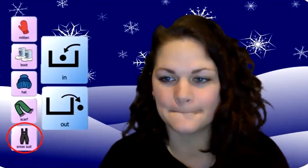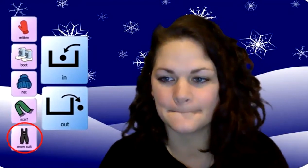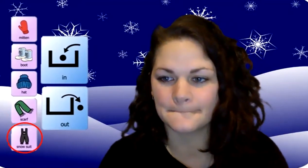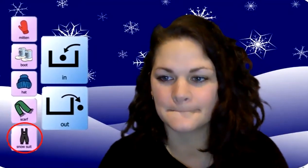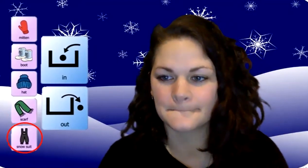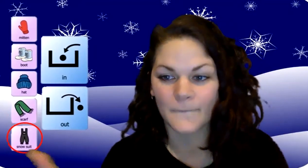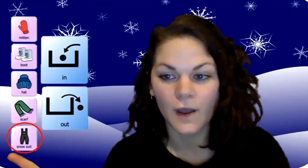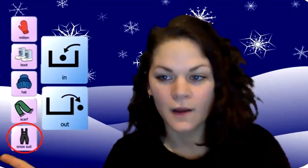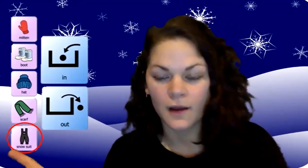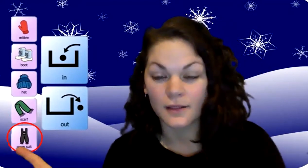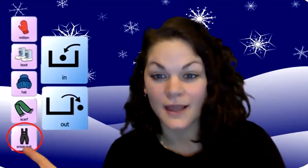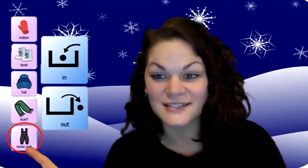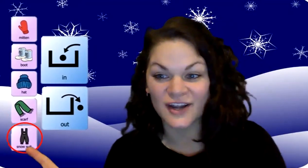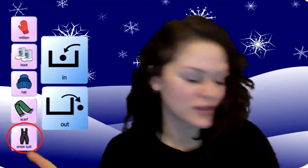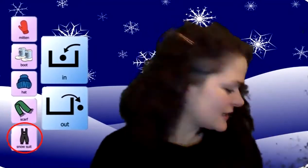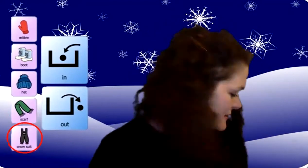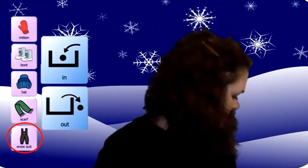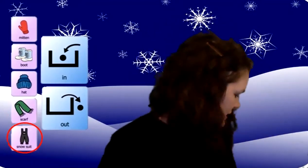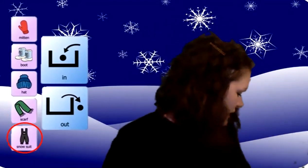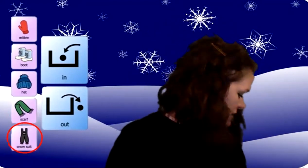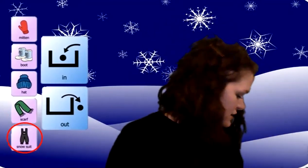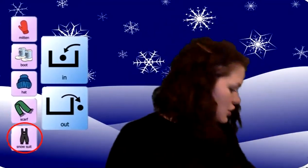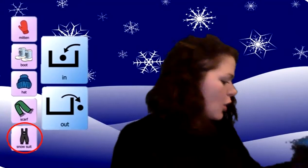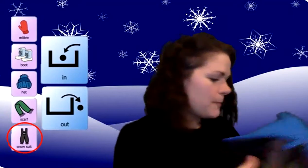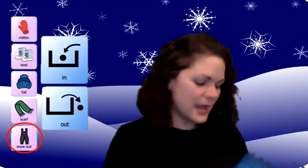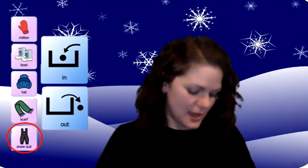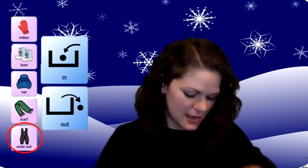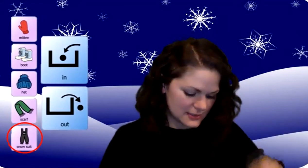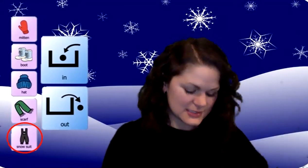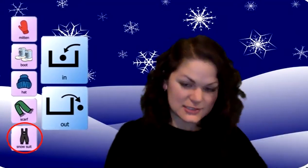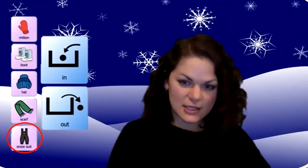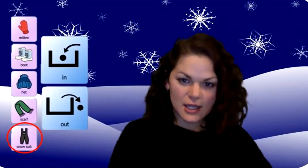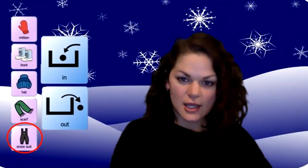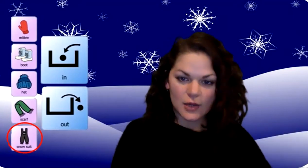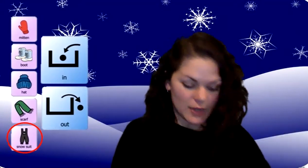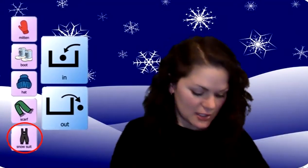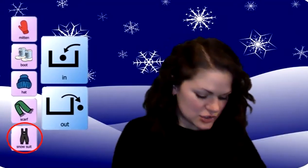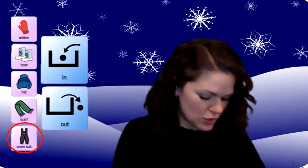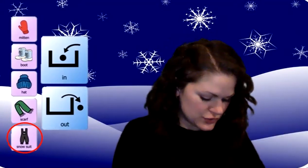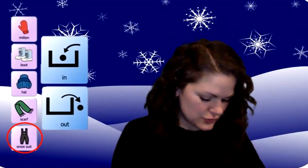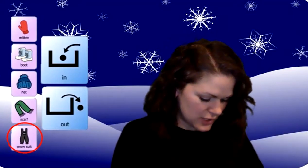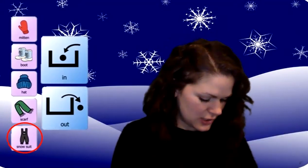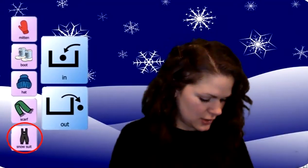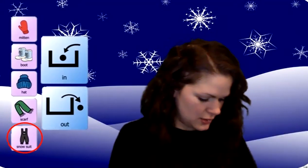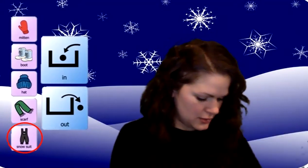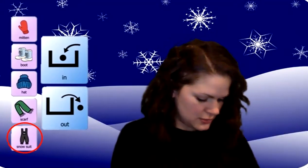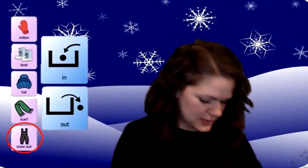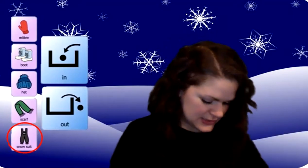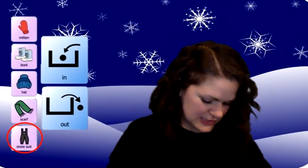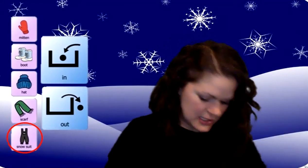Hmm. Last on our list is snow pants. We got a snow suit here. Let's see.